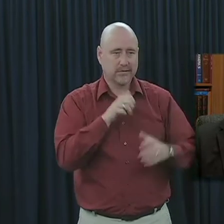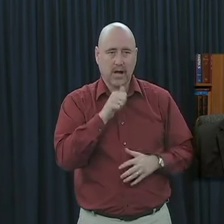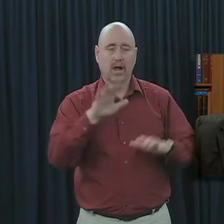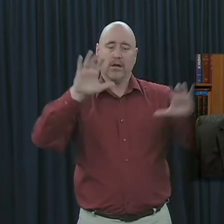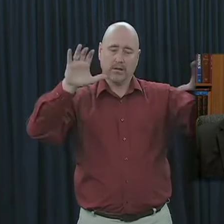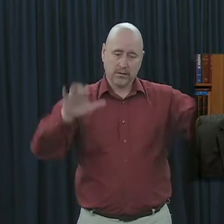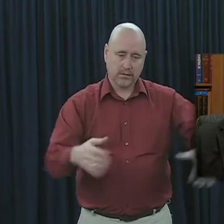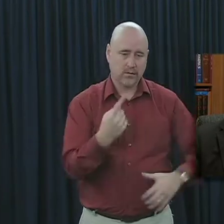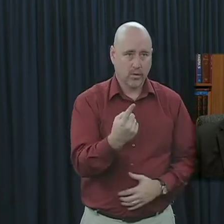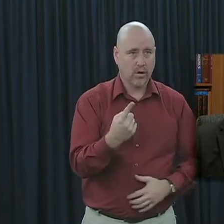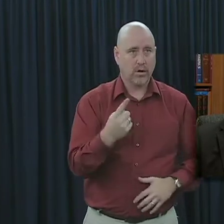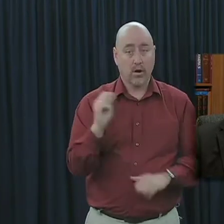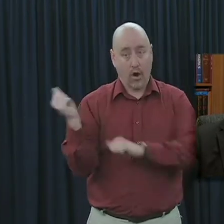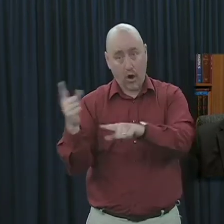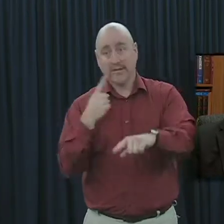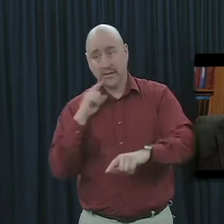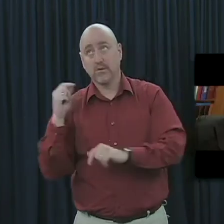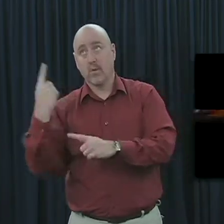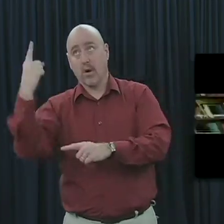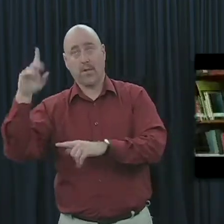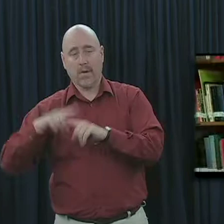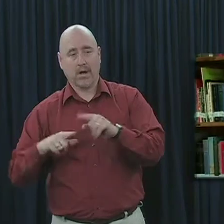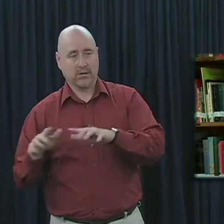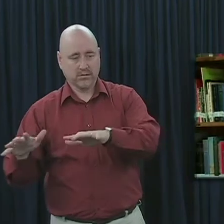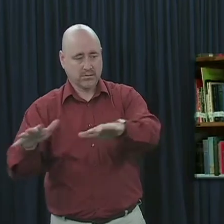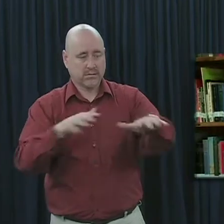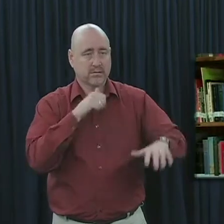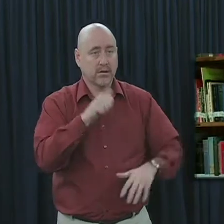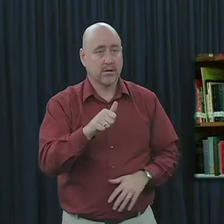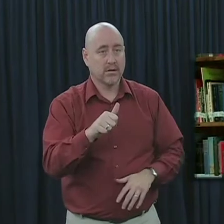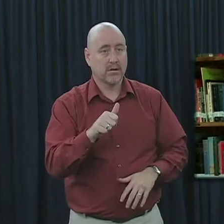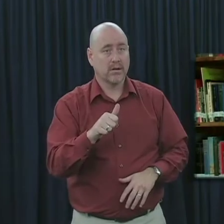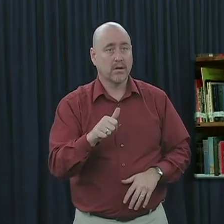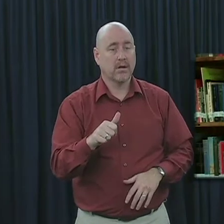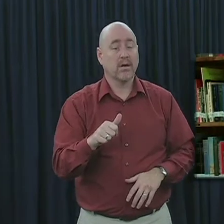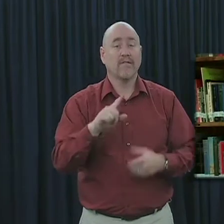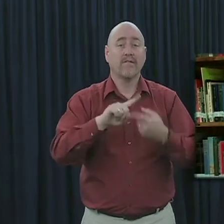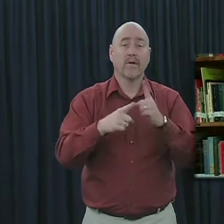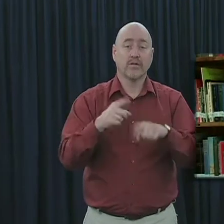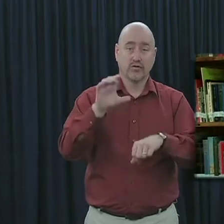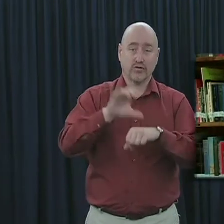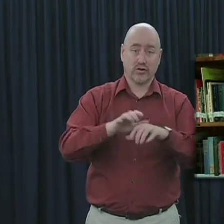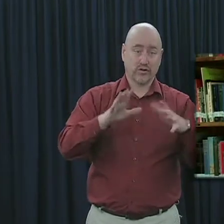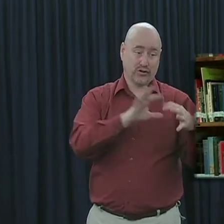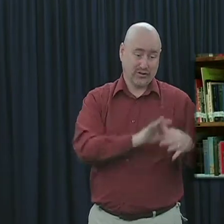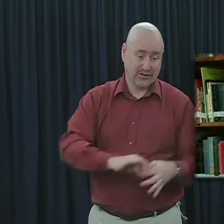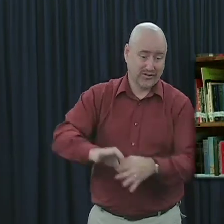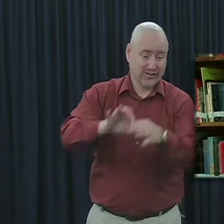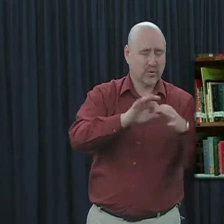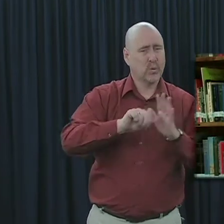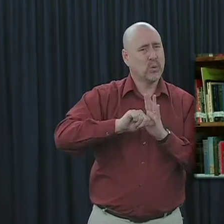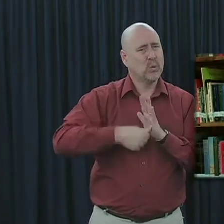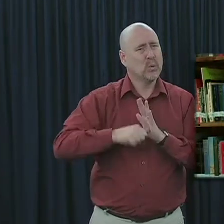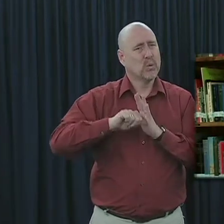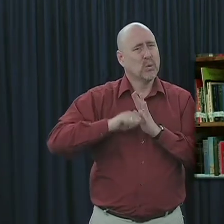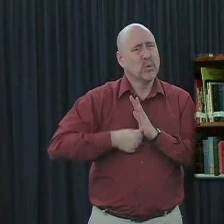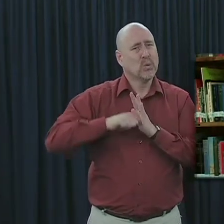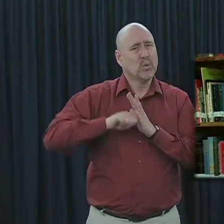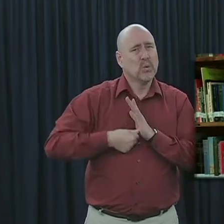groups, all claiming to be from the one body. Friend, the unity of the church is emphasized again and